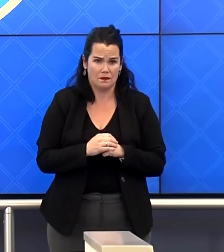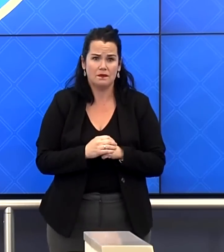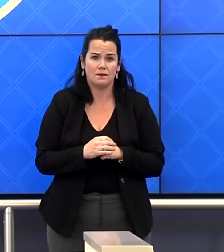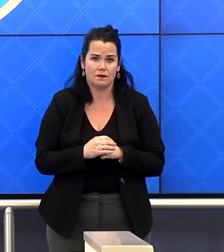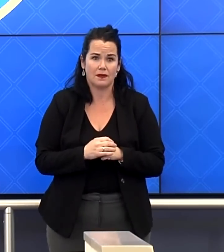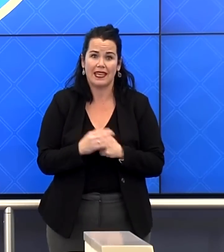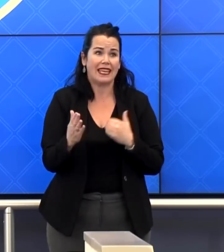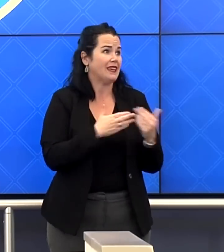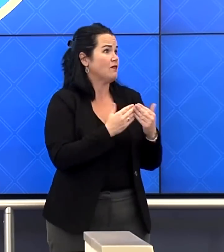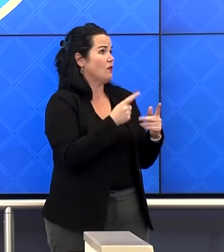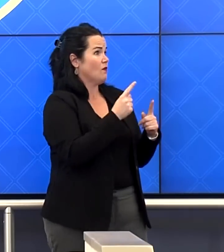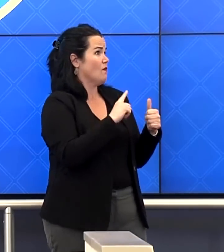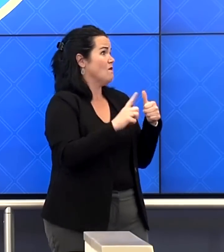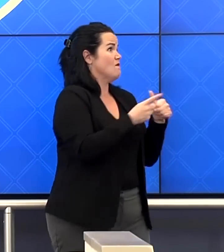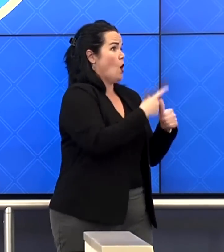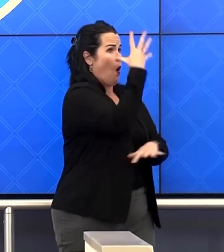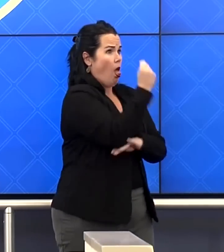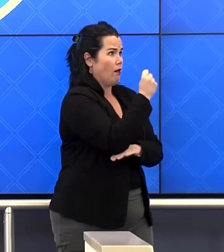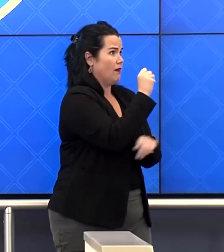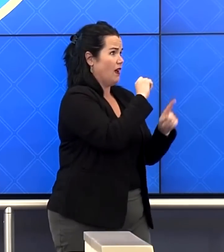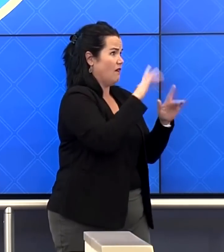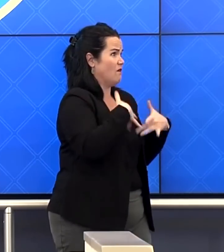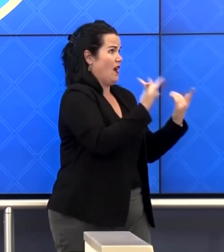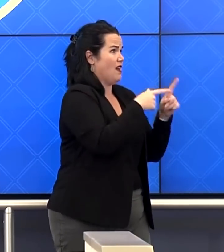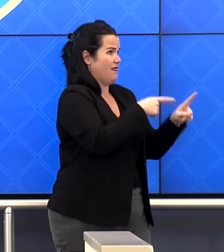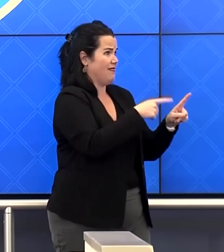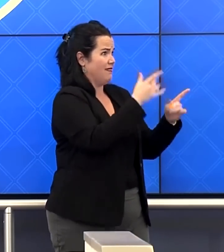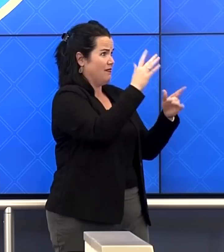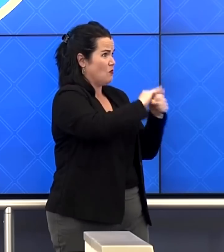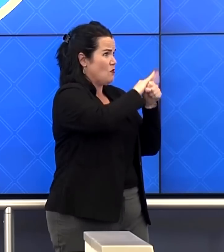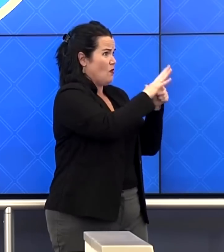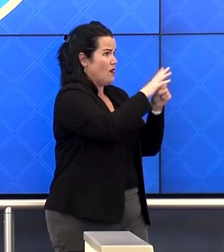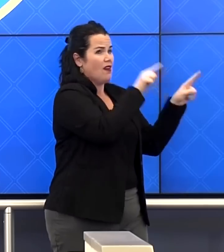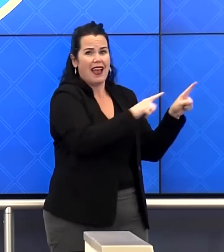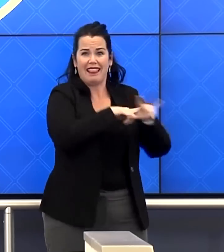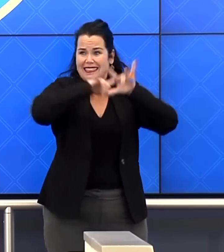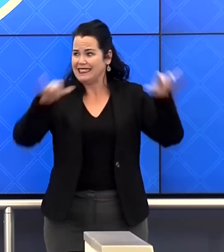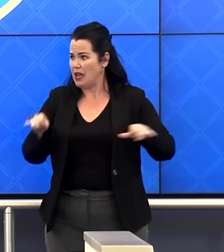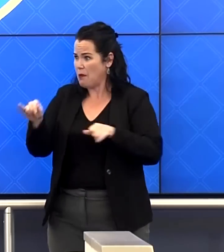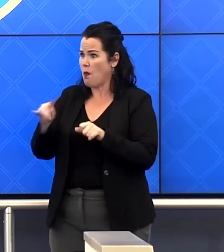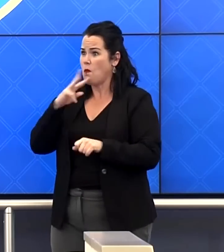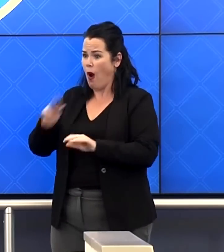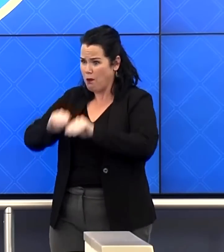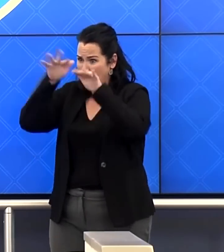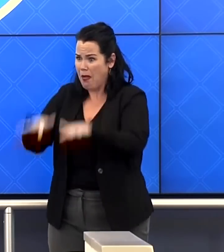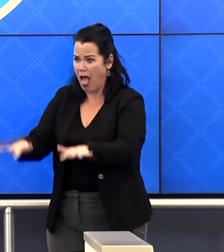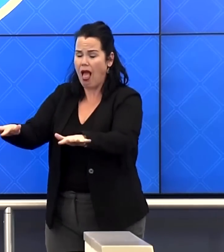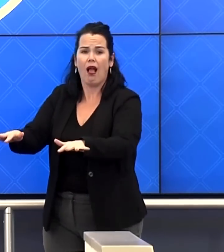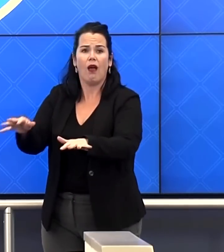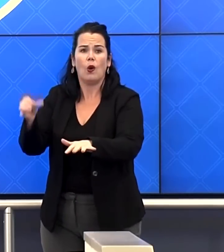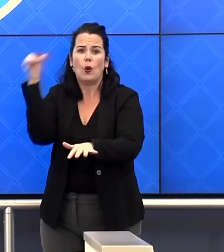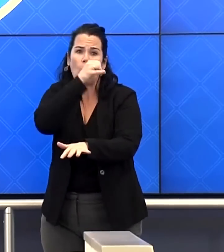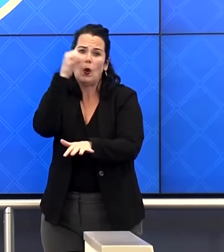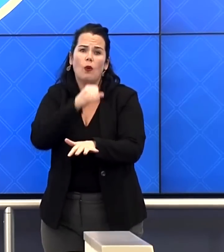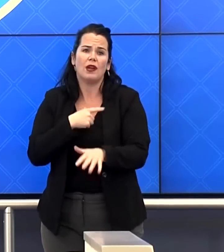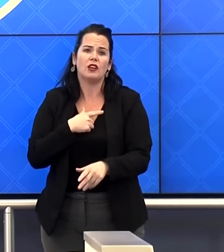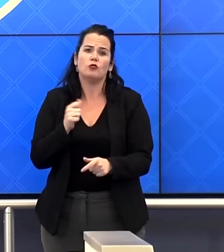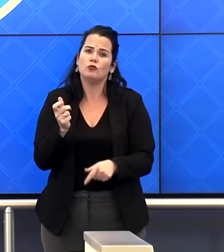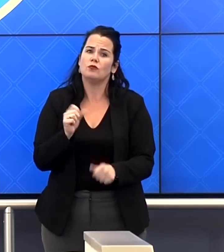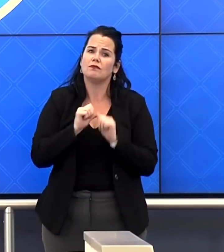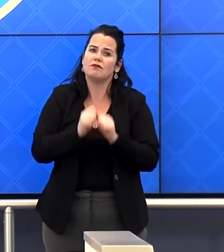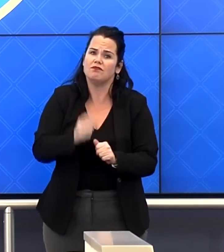midst of another historic event. And so we need to make sure that we keep our wits about us and work on this together.